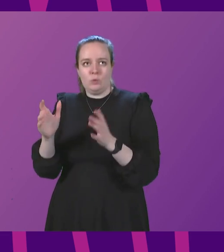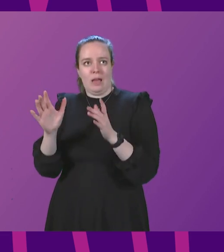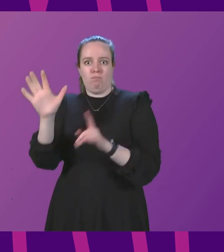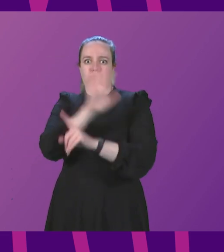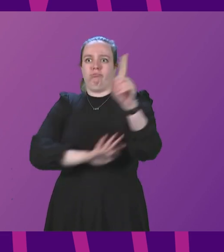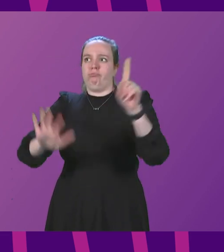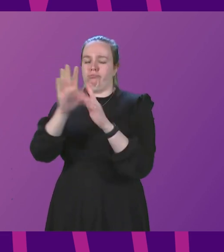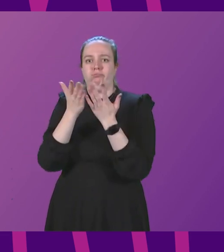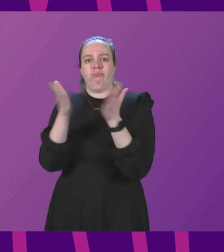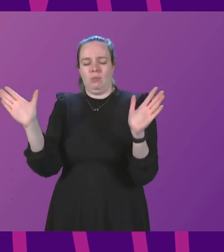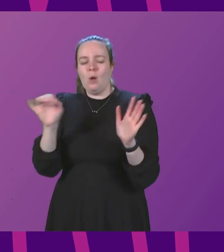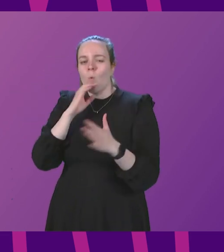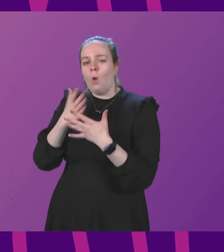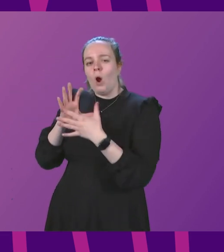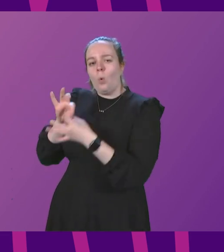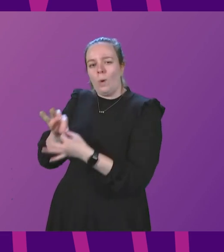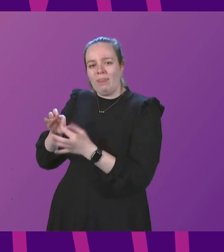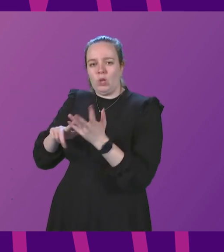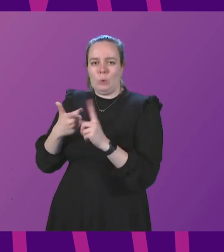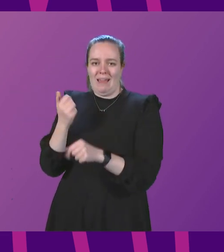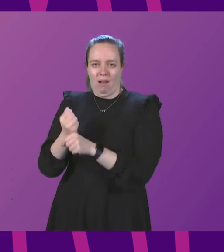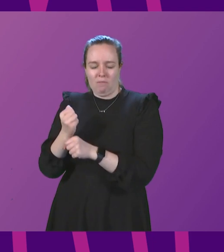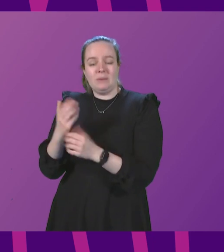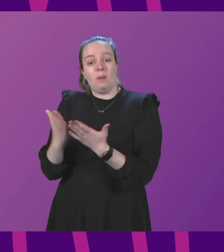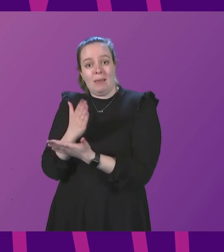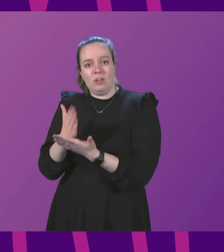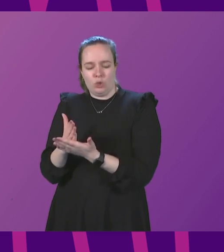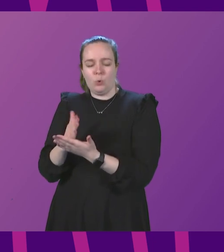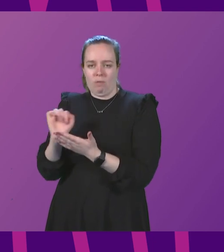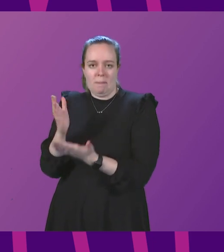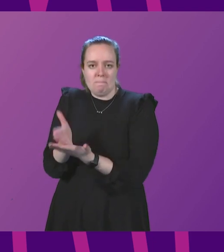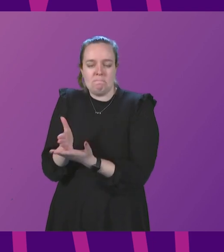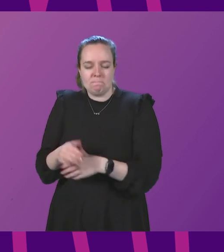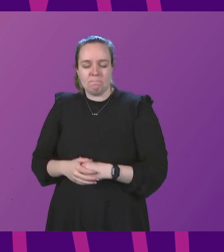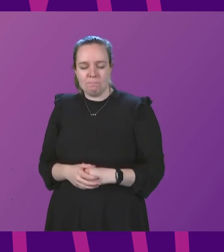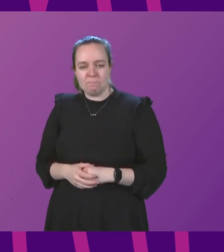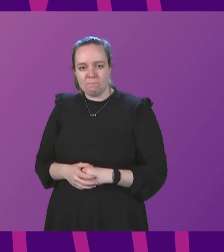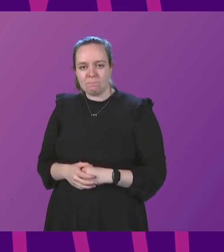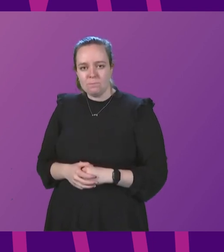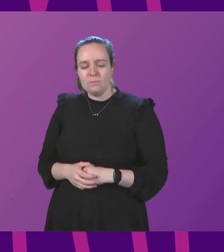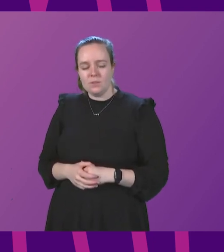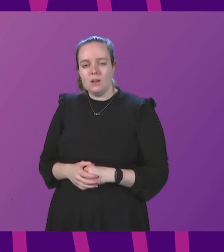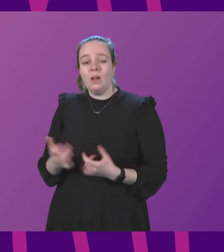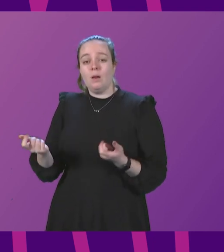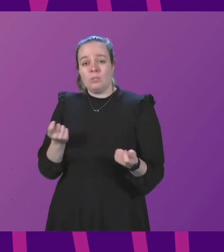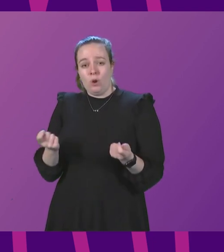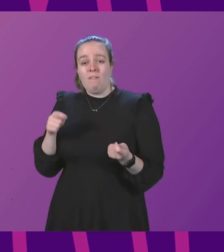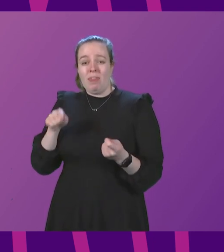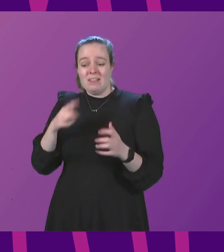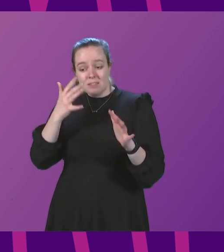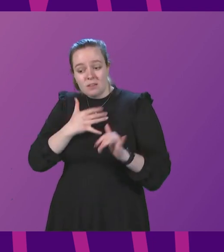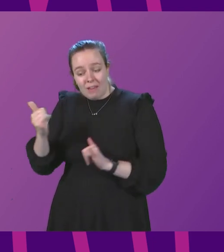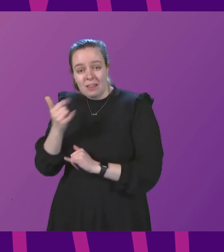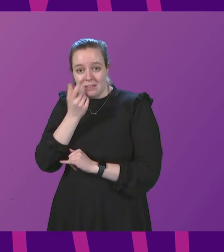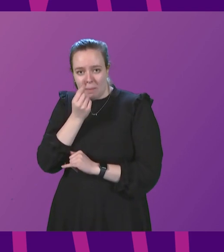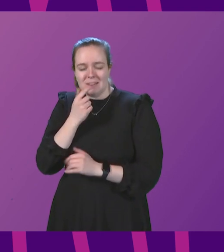and we will seek to work with the UK government to ensure that this is the case. Signing officer, this surveillance capacity will